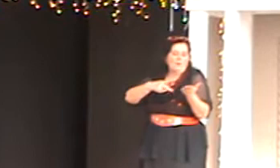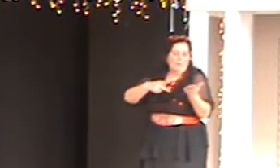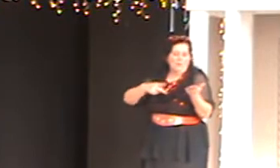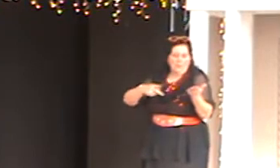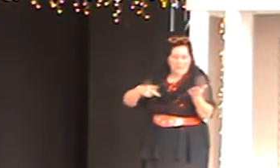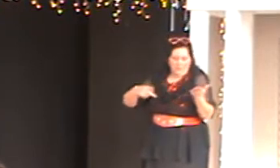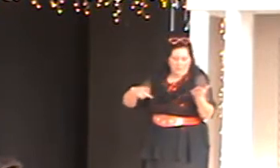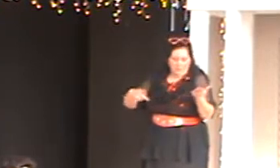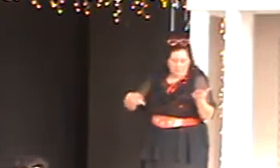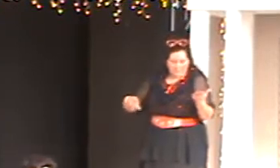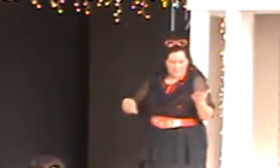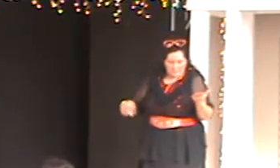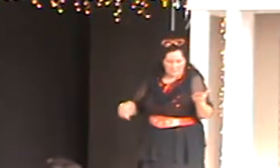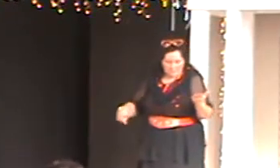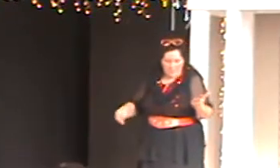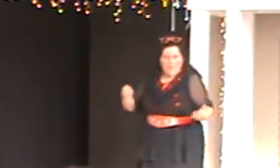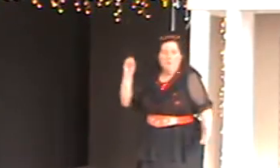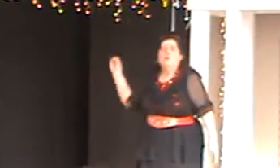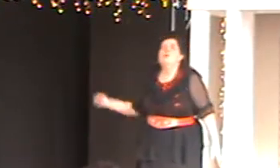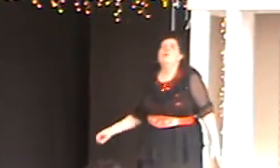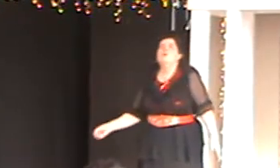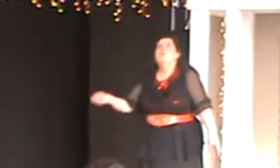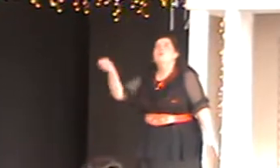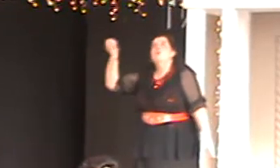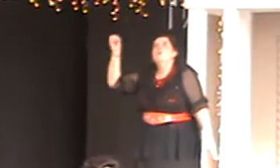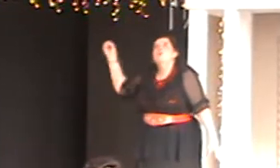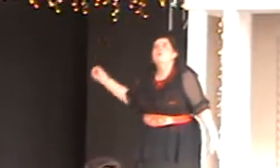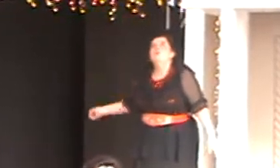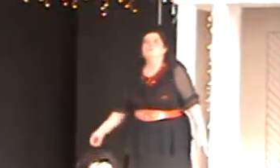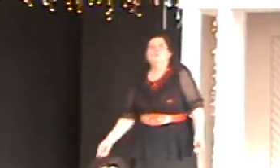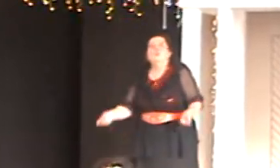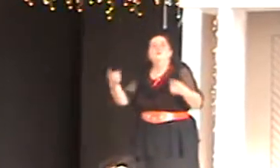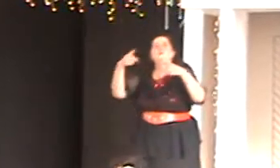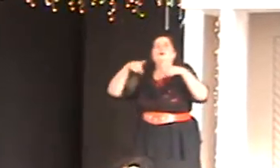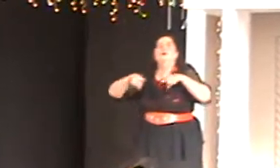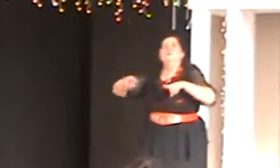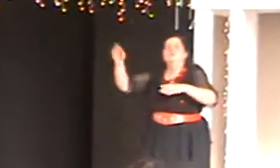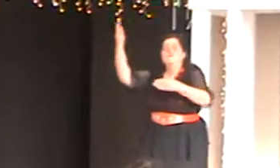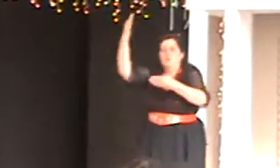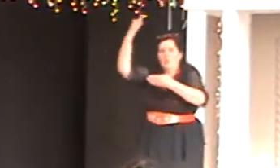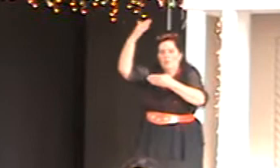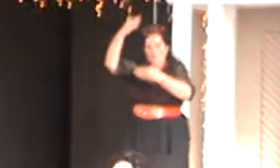Oh, when time gets gone,